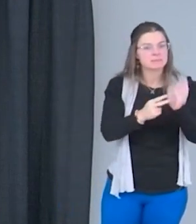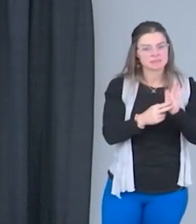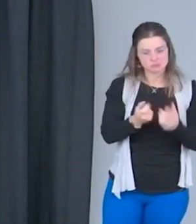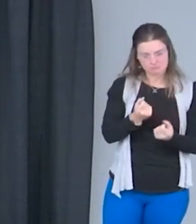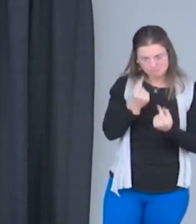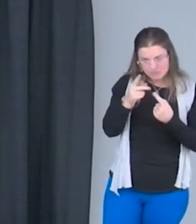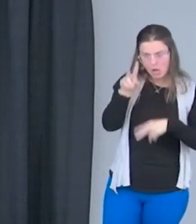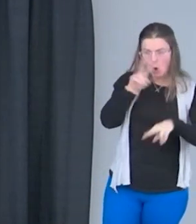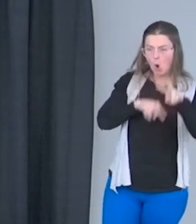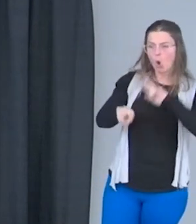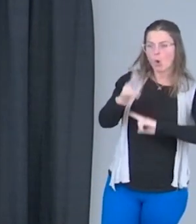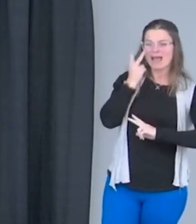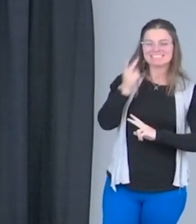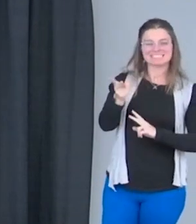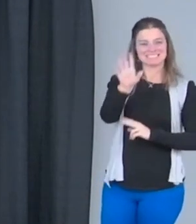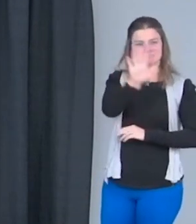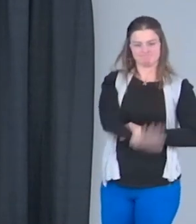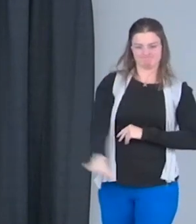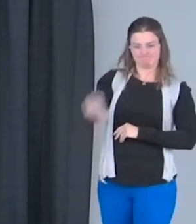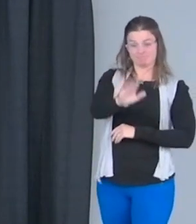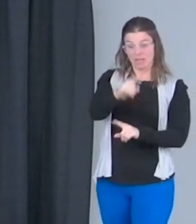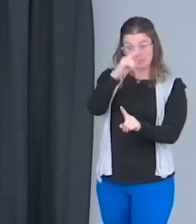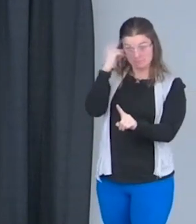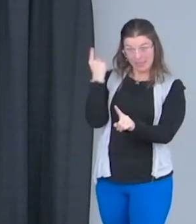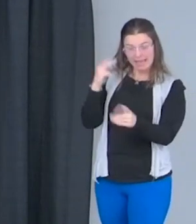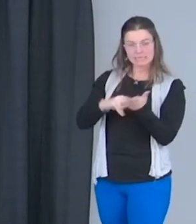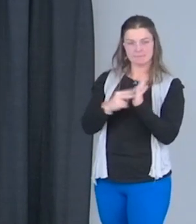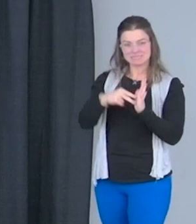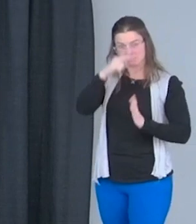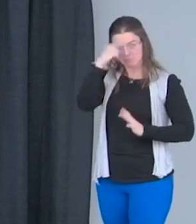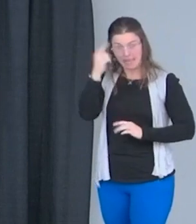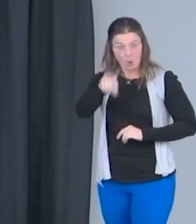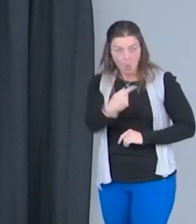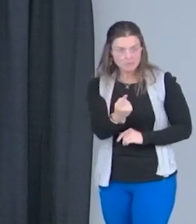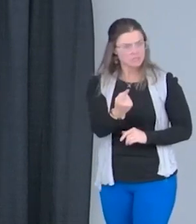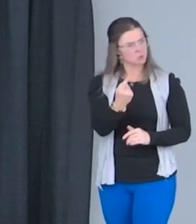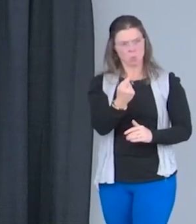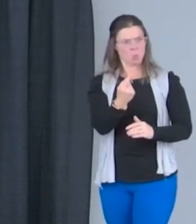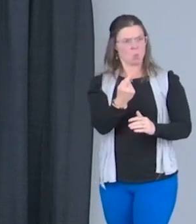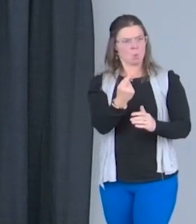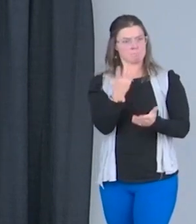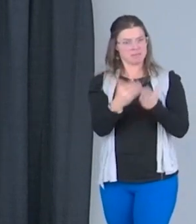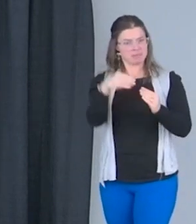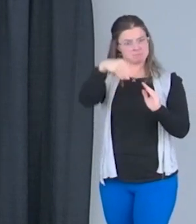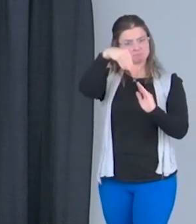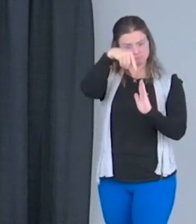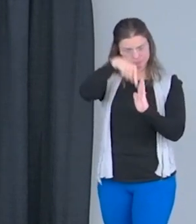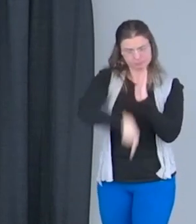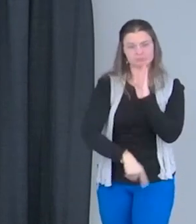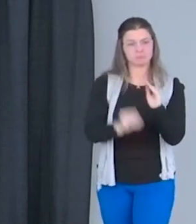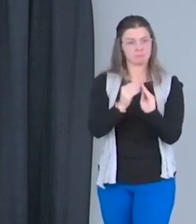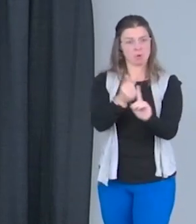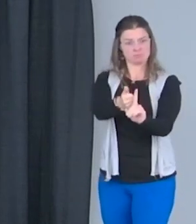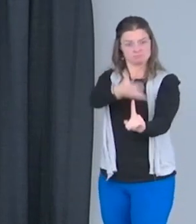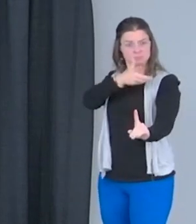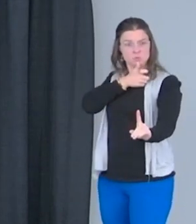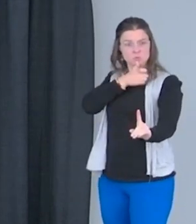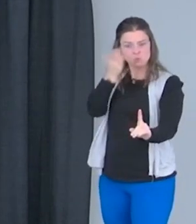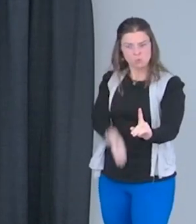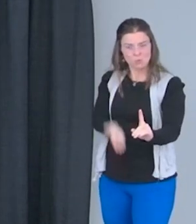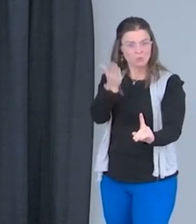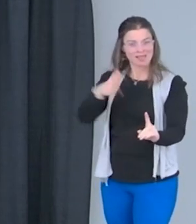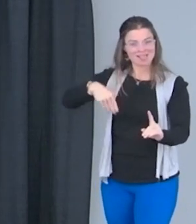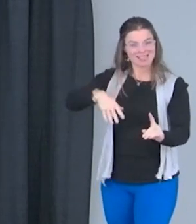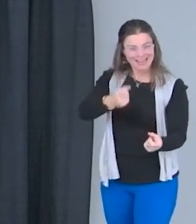visually perceive. So, just because they're black, don't perceive them just being black. They could represent so many more amazing things that you have yet to